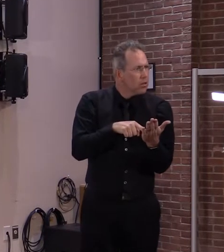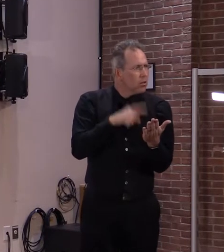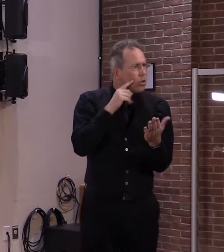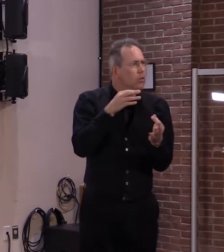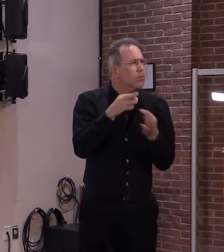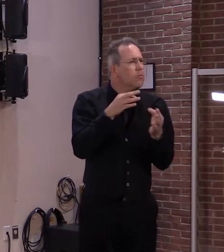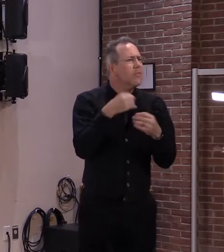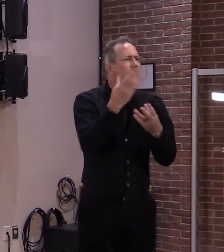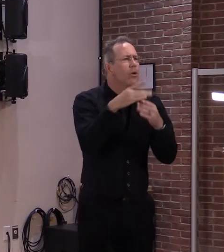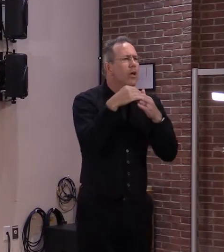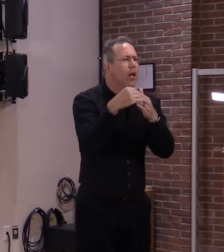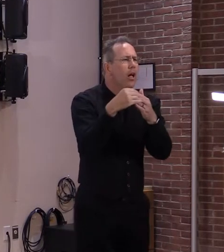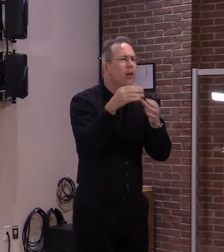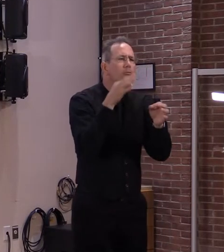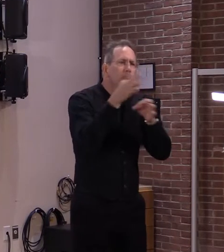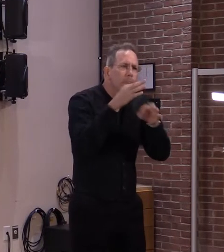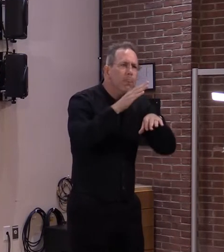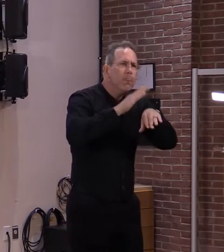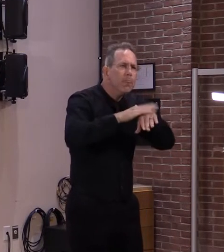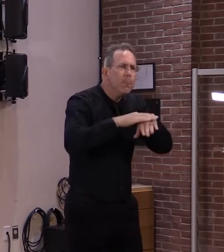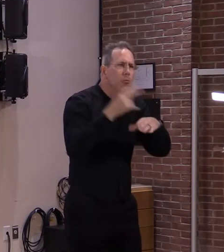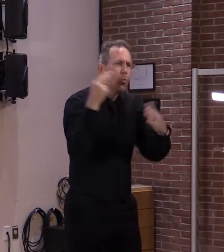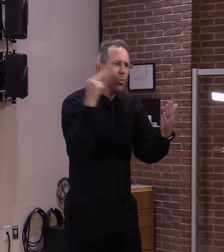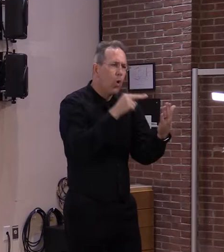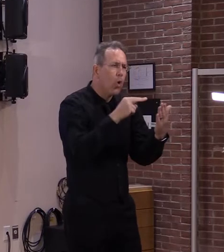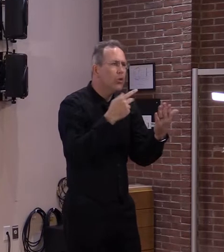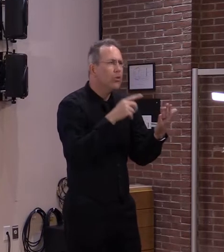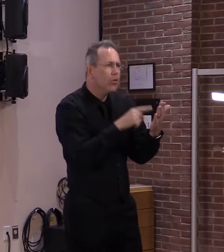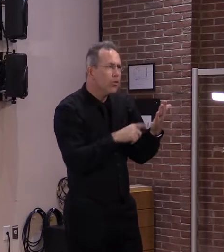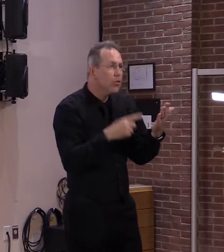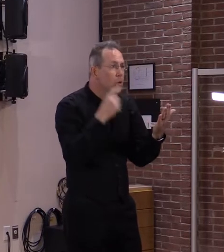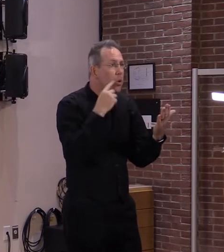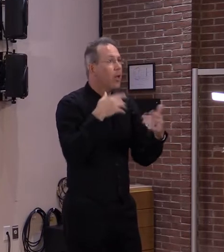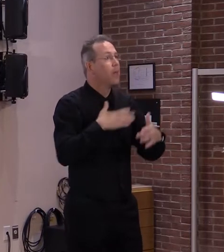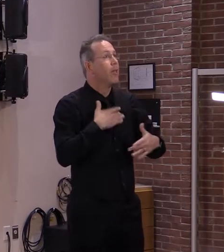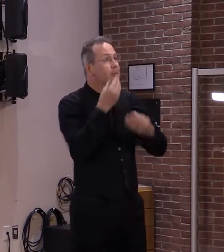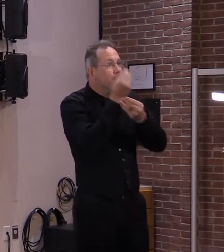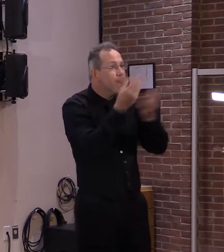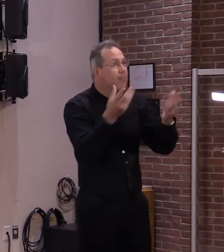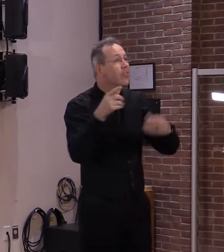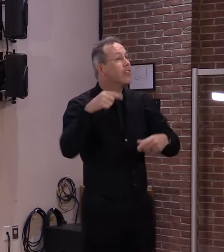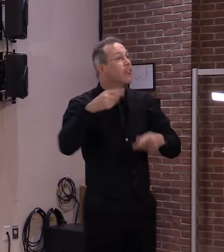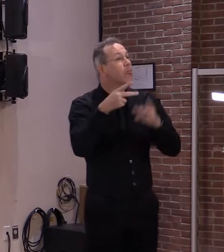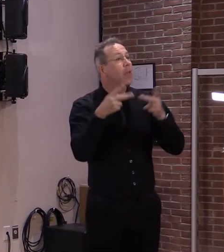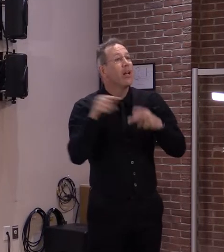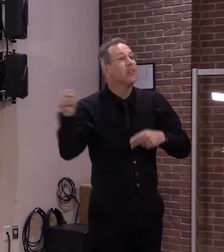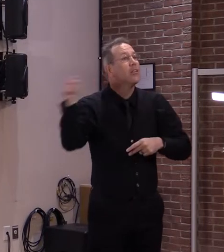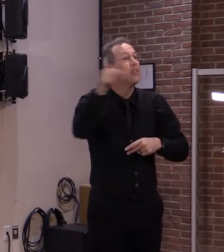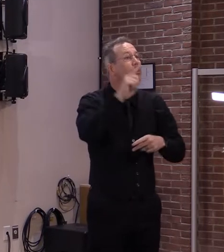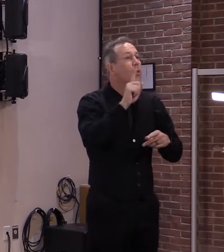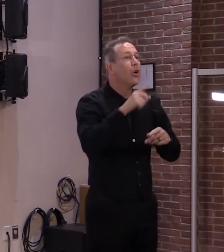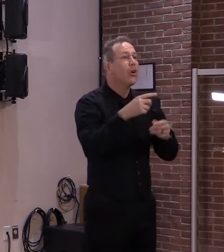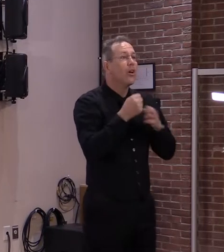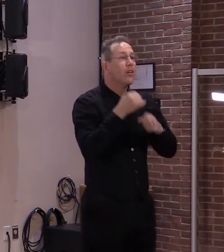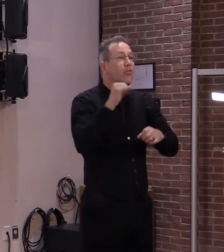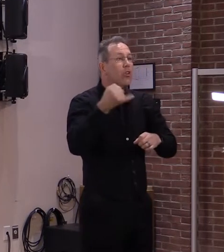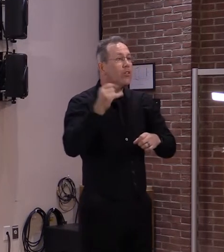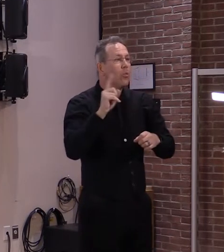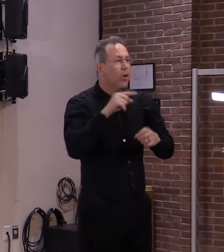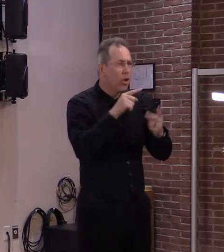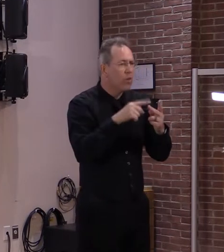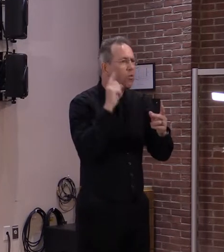we are excited to announce that the clinics offering Johnson & Johnson vaccine have resumed across the state,